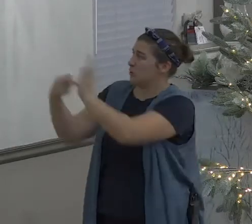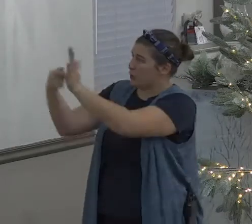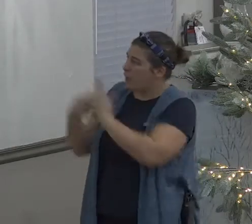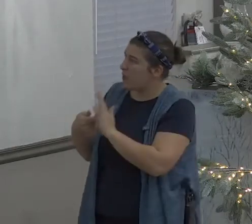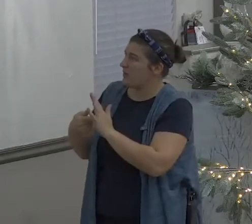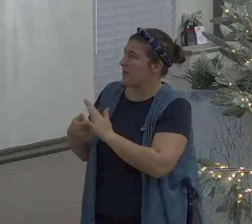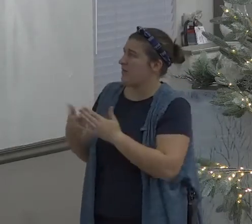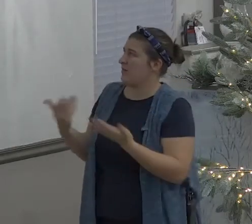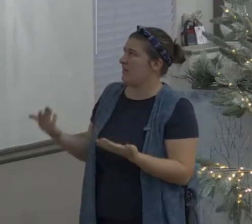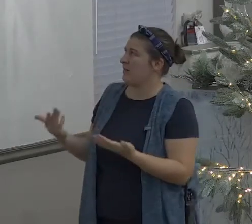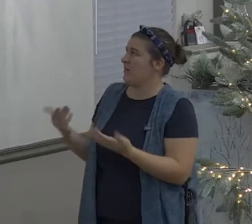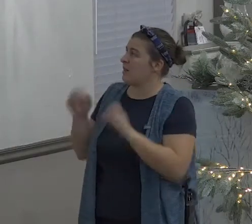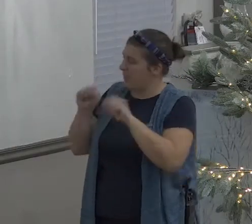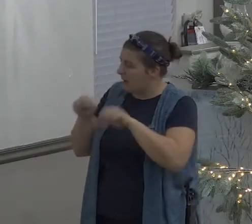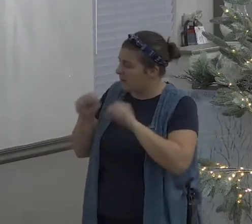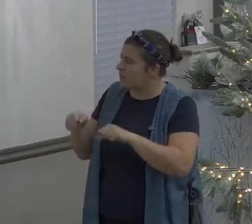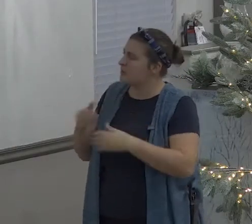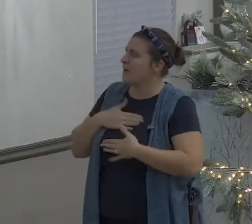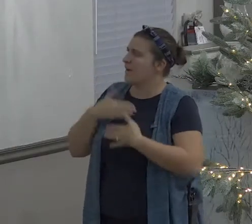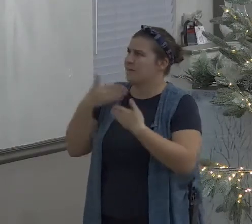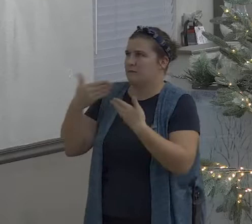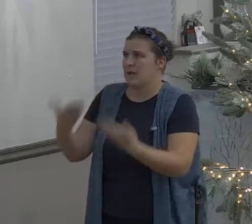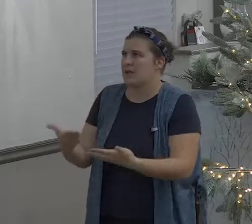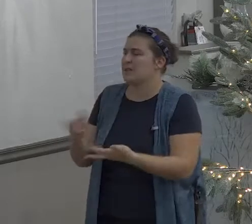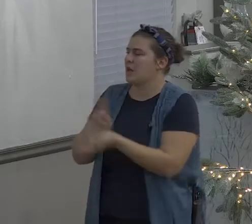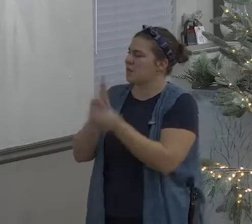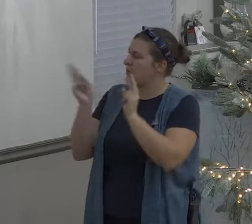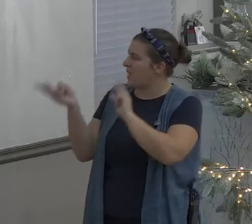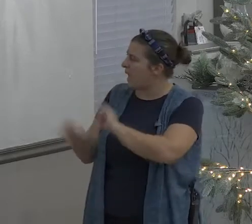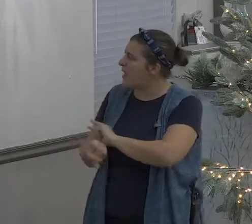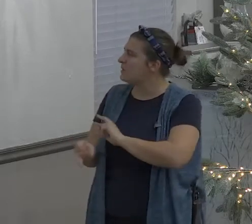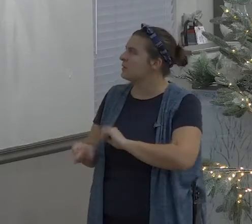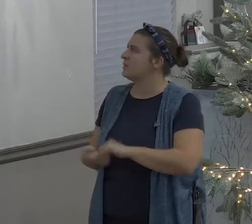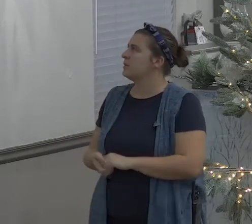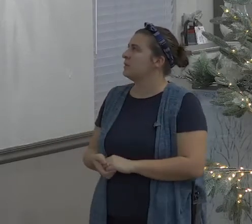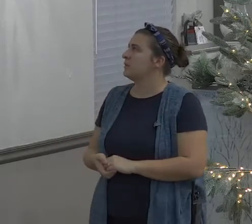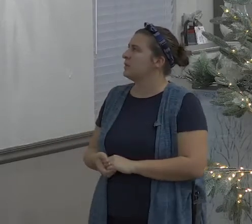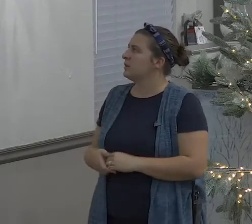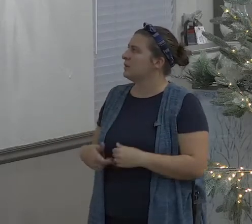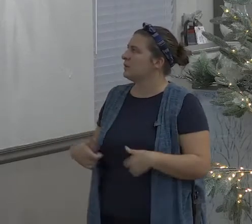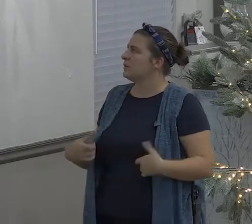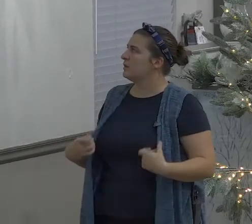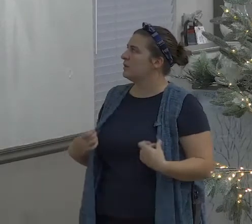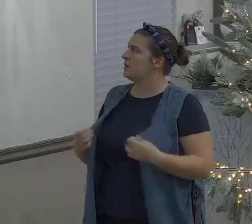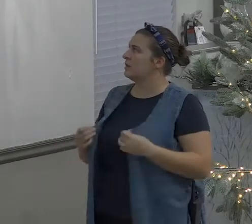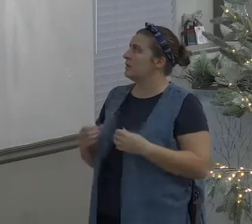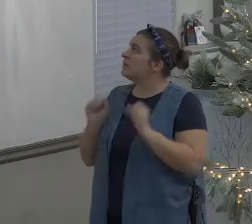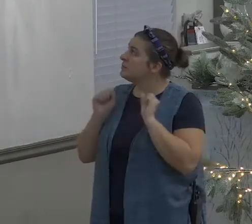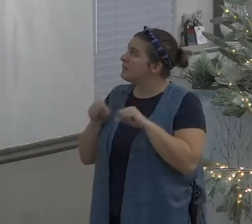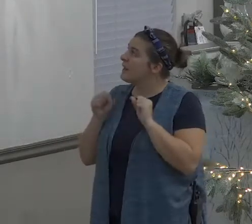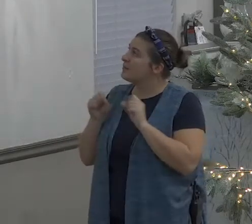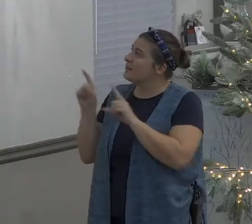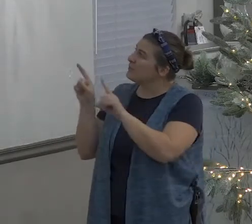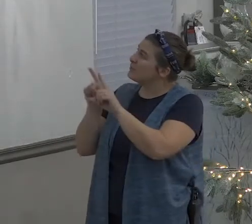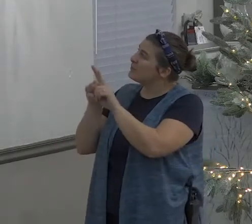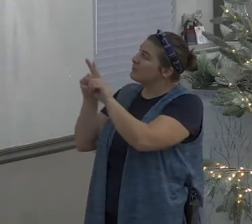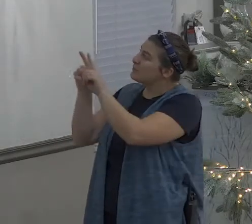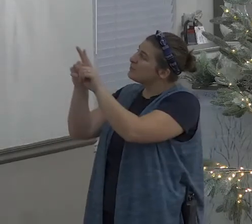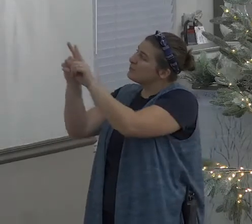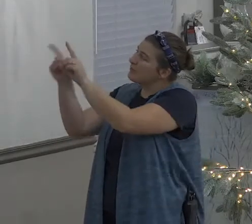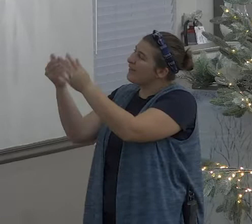is there any sin in my life that is standing between me and thee please